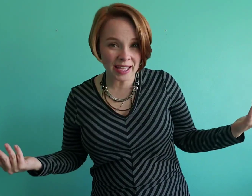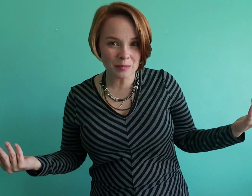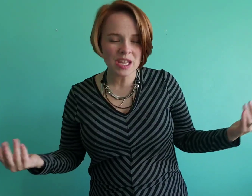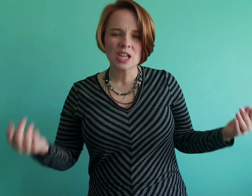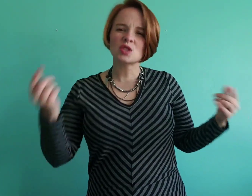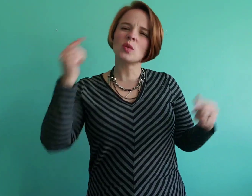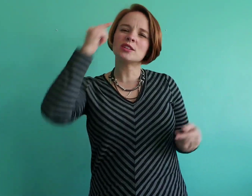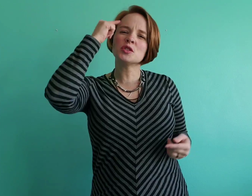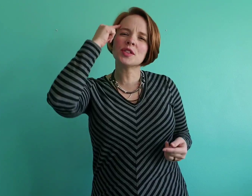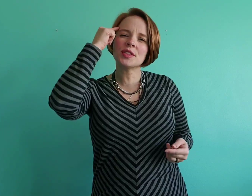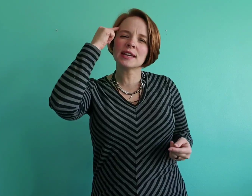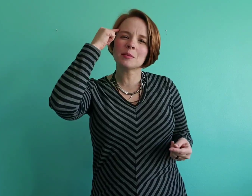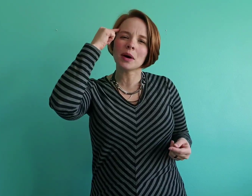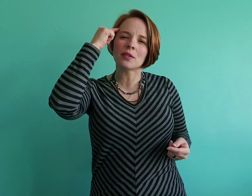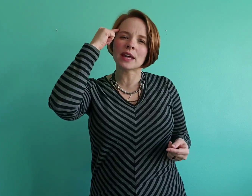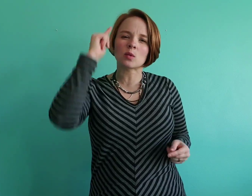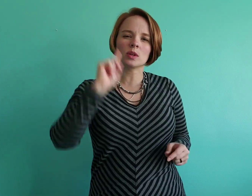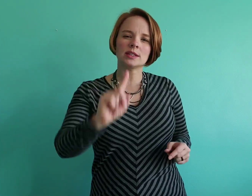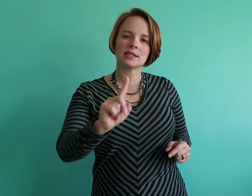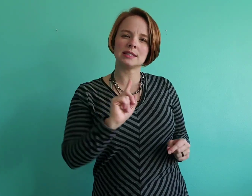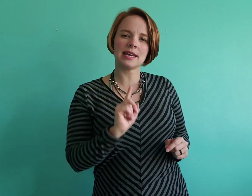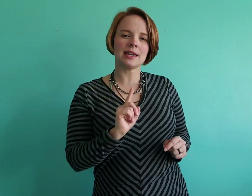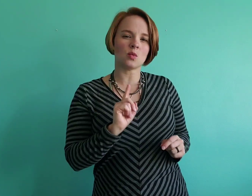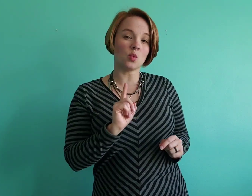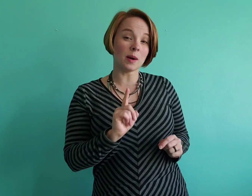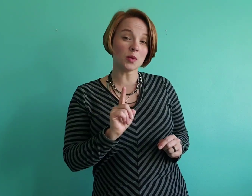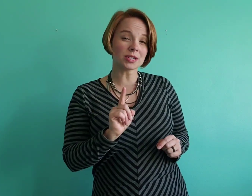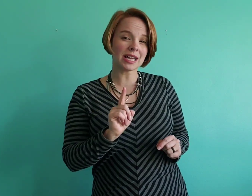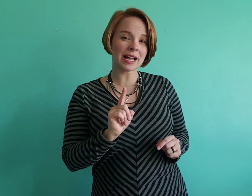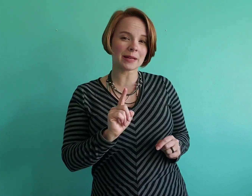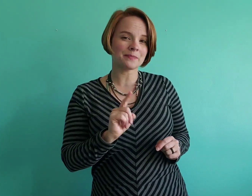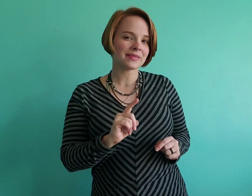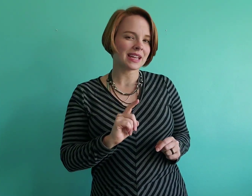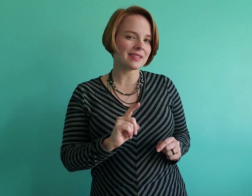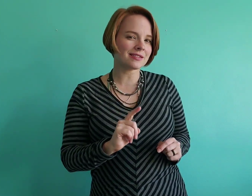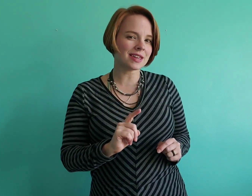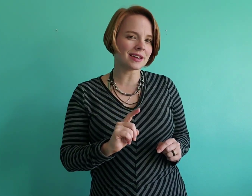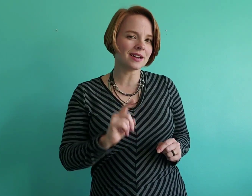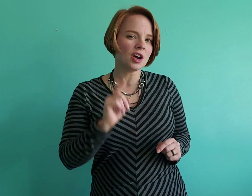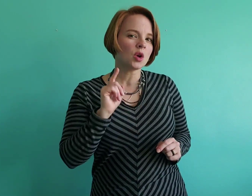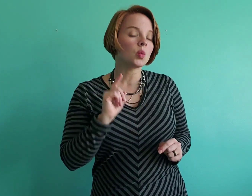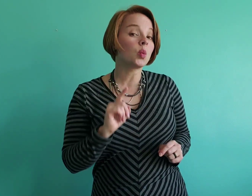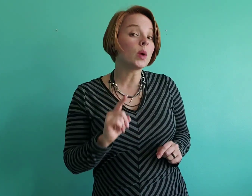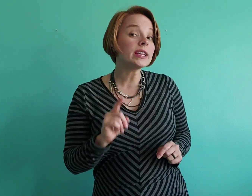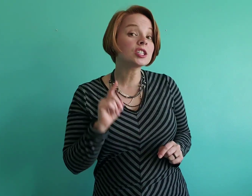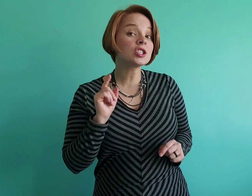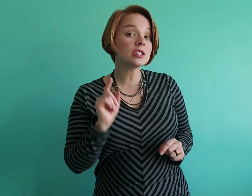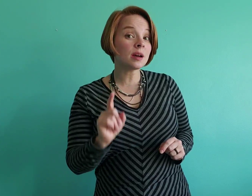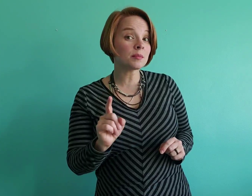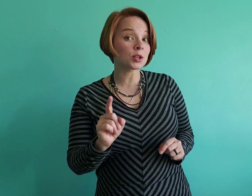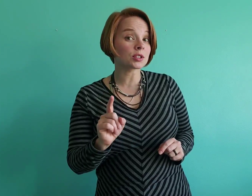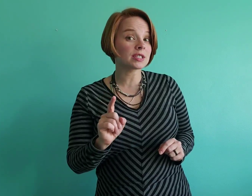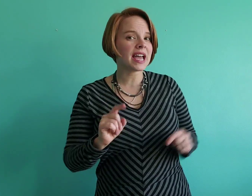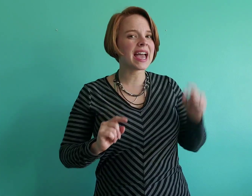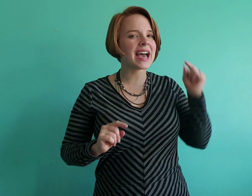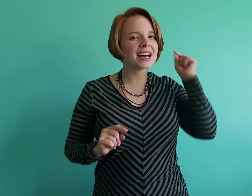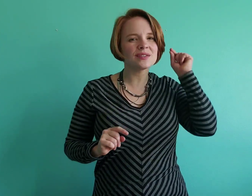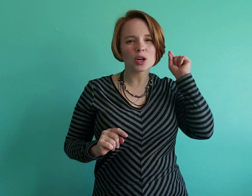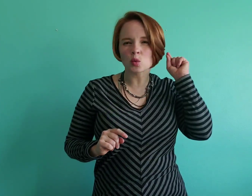So, why don't you think about that. Well, let's say it one more time and think which numbers have a